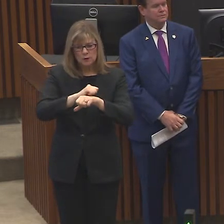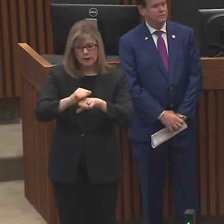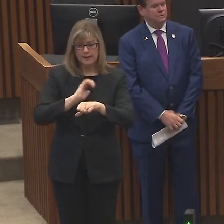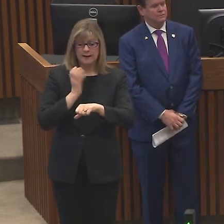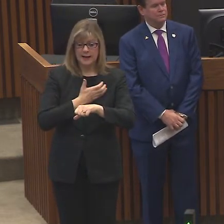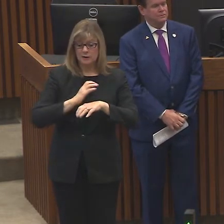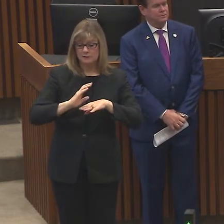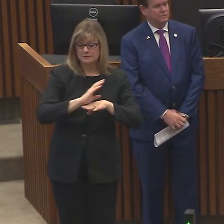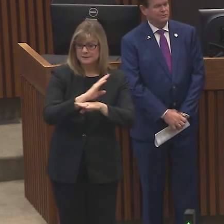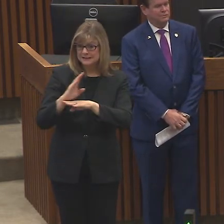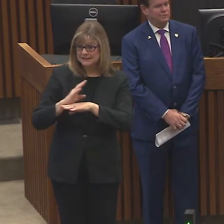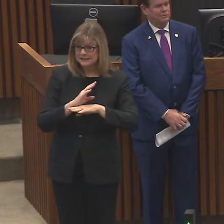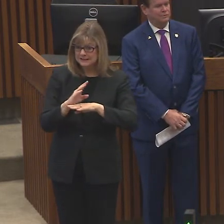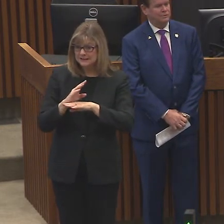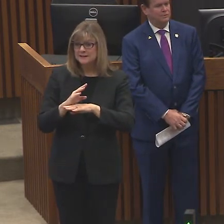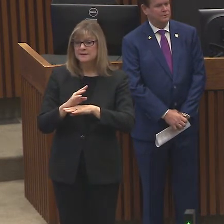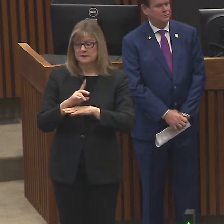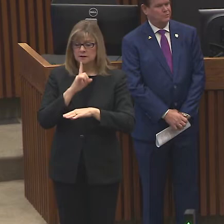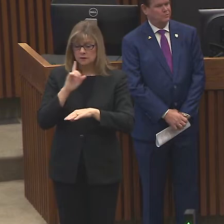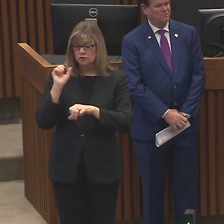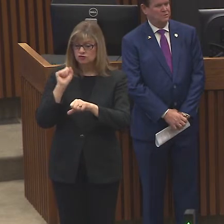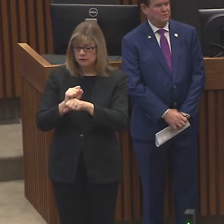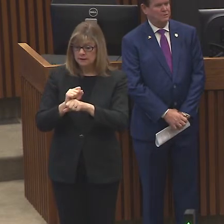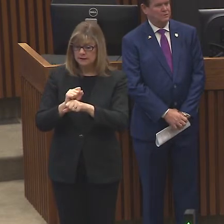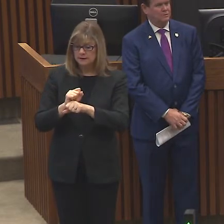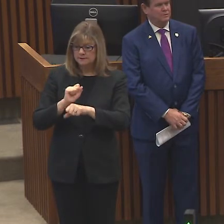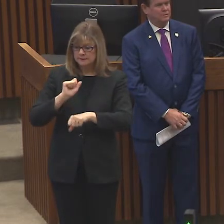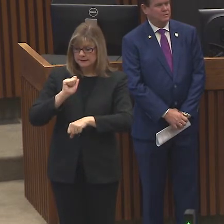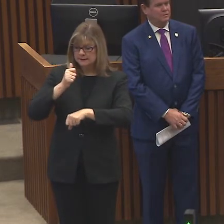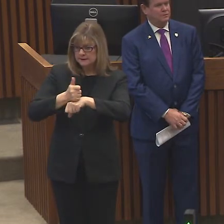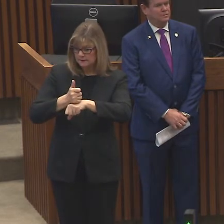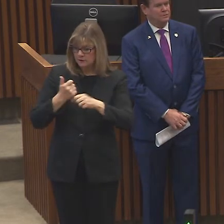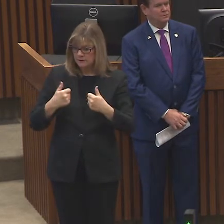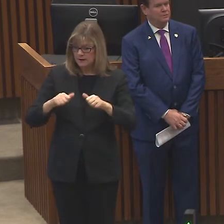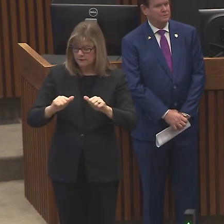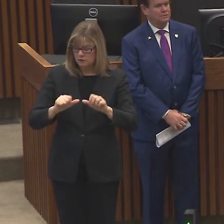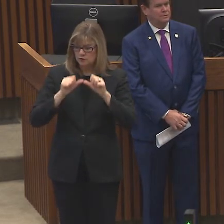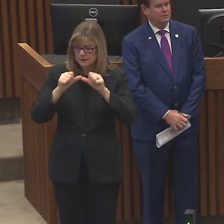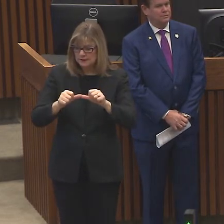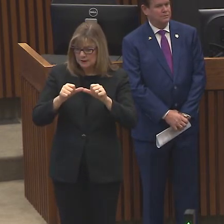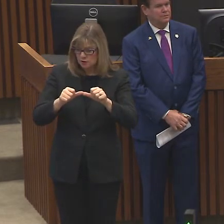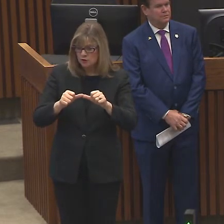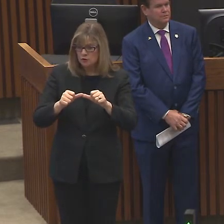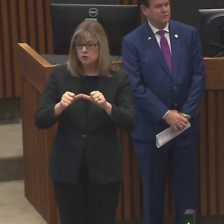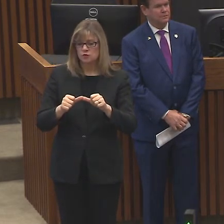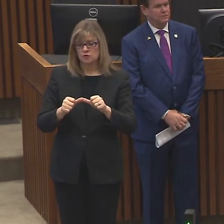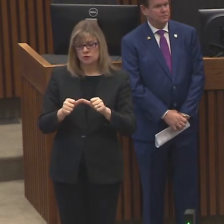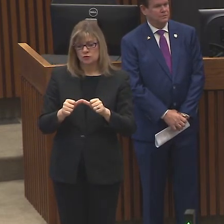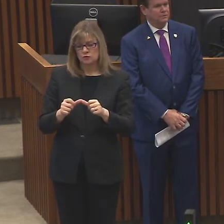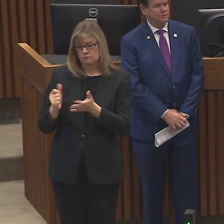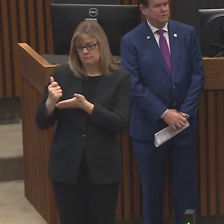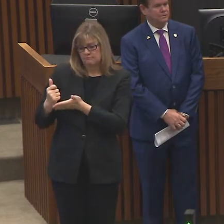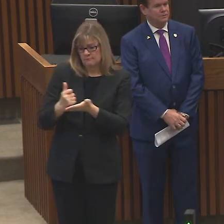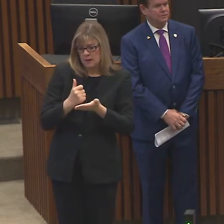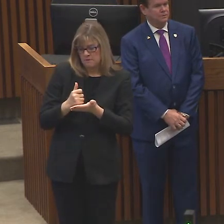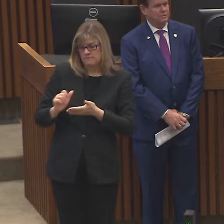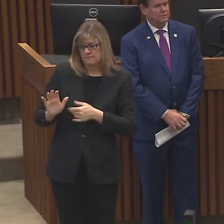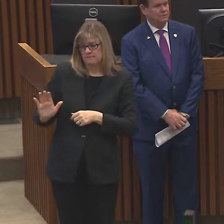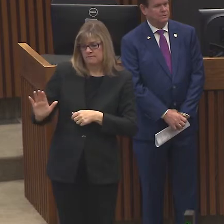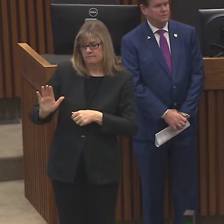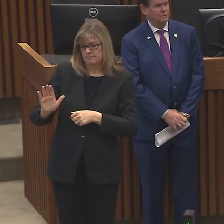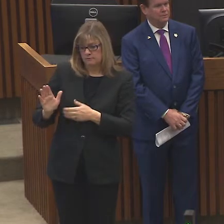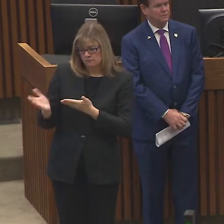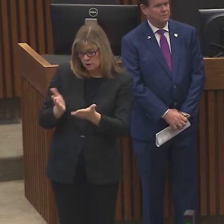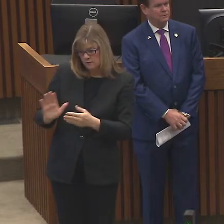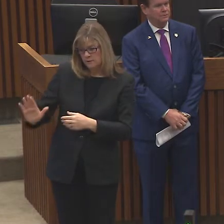really put forward the effort to be able to continue to service the needs of our folks and our businesses but at the same